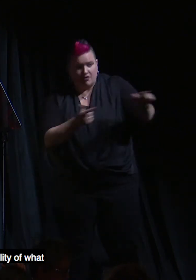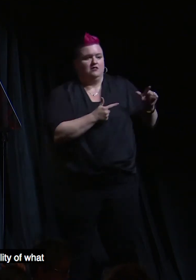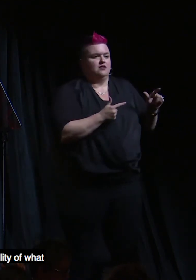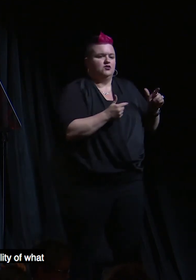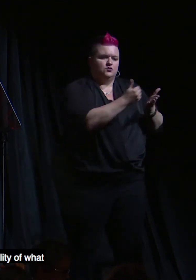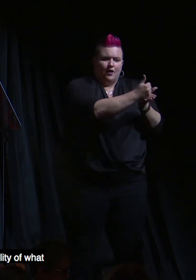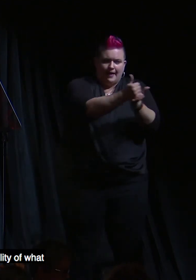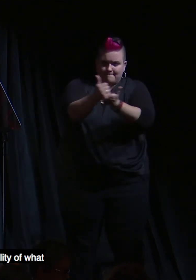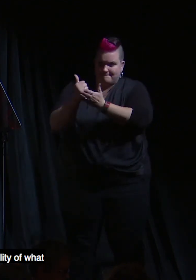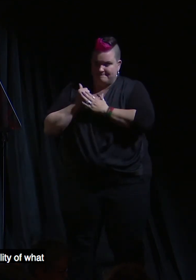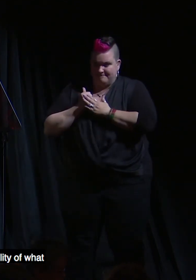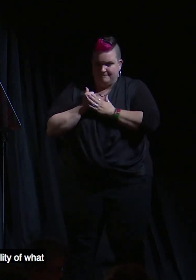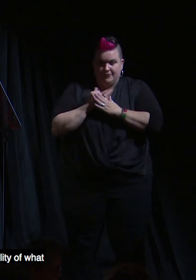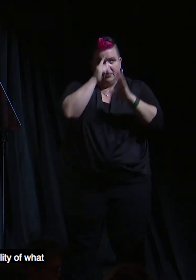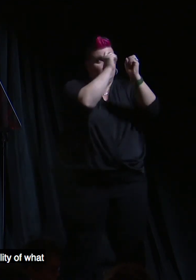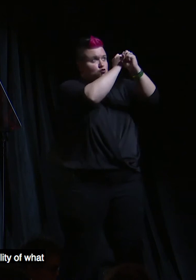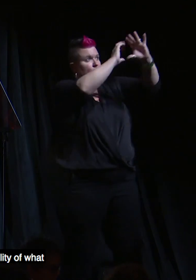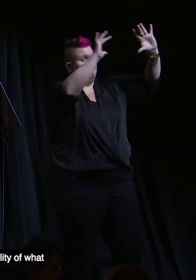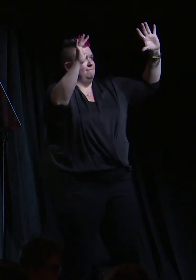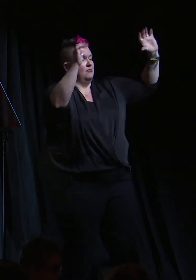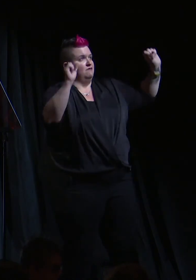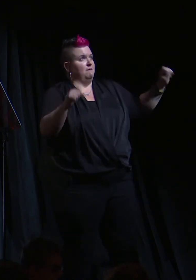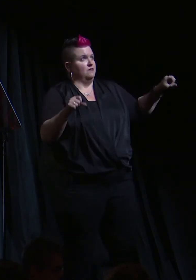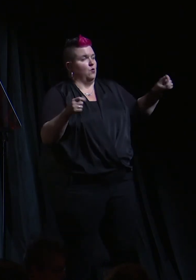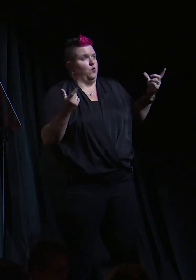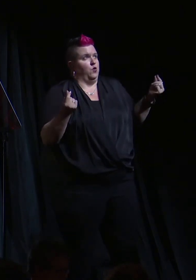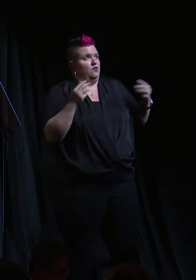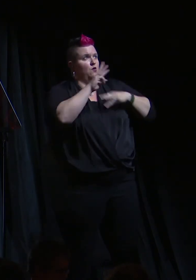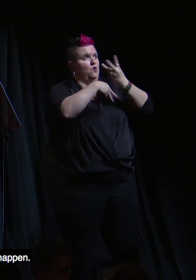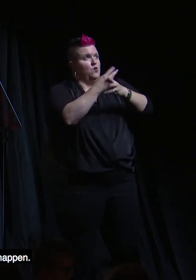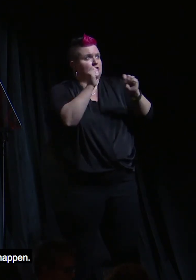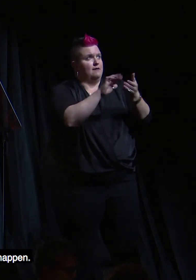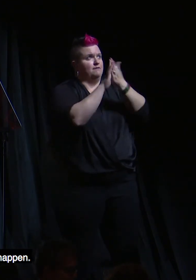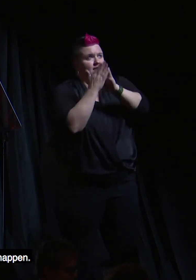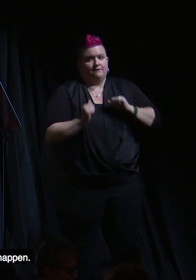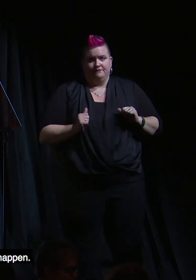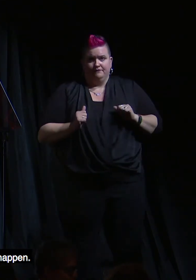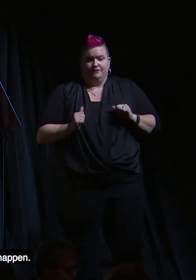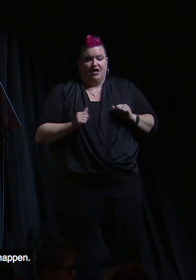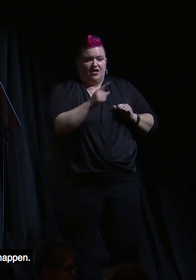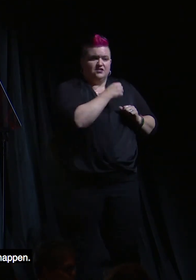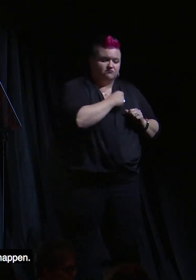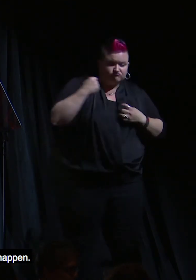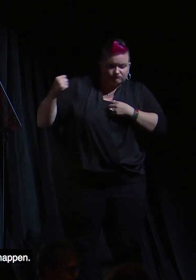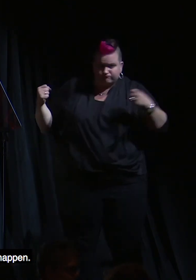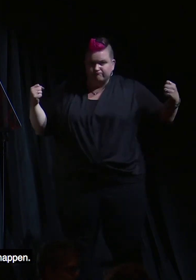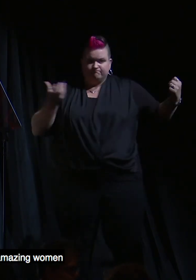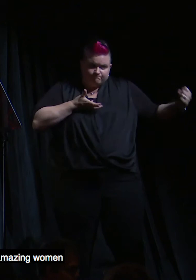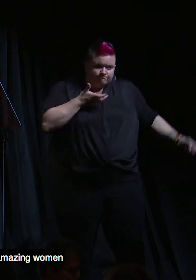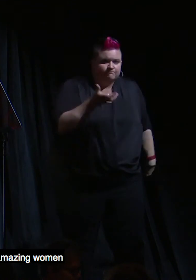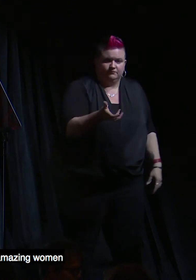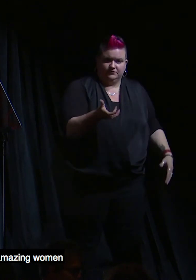help us all dream of the possibility of what the world can be. Step out and help us make that